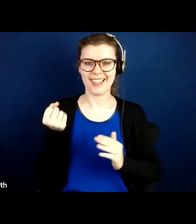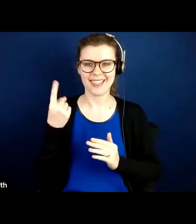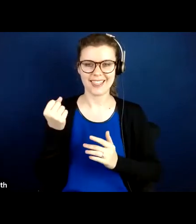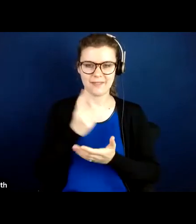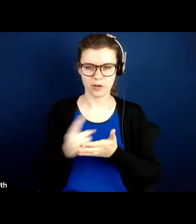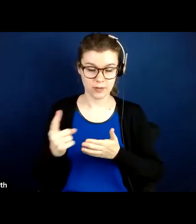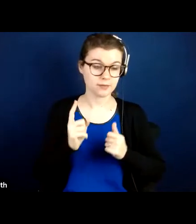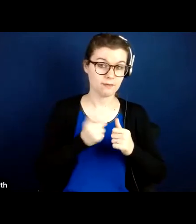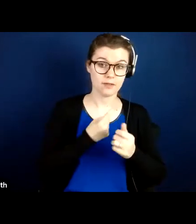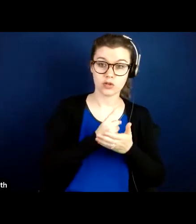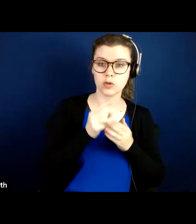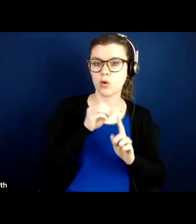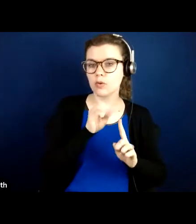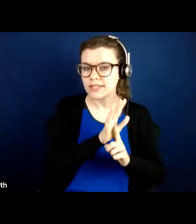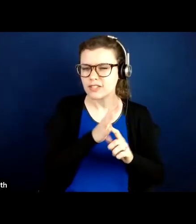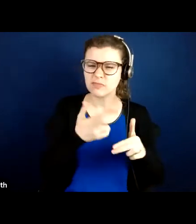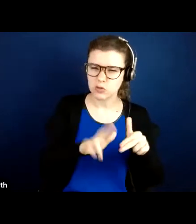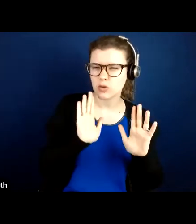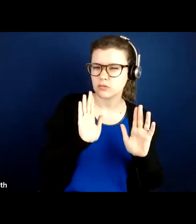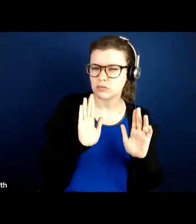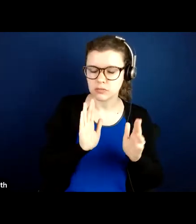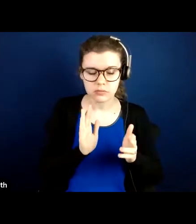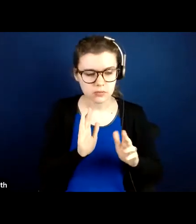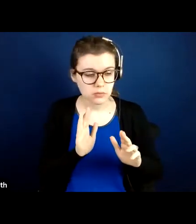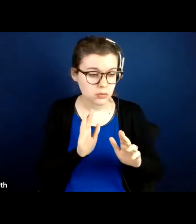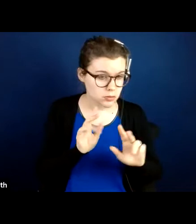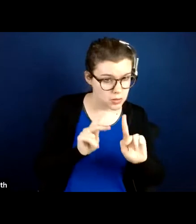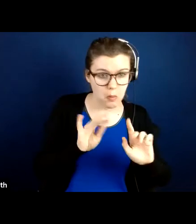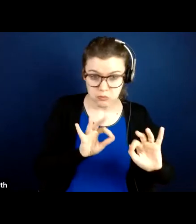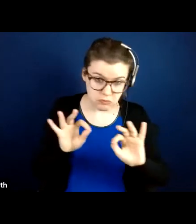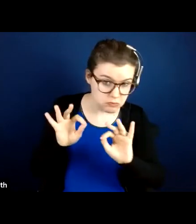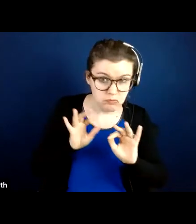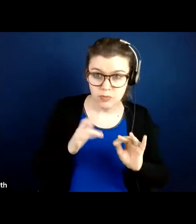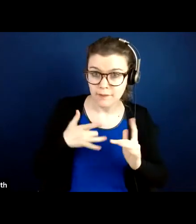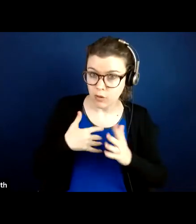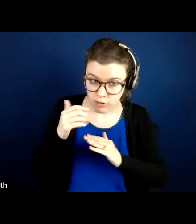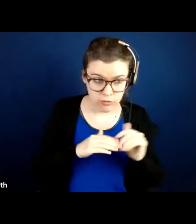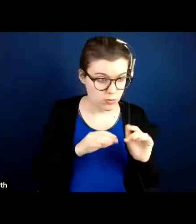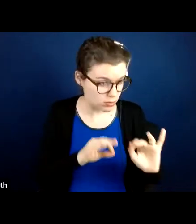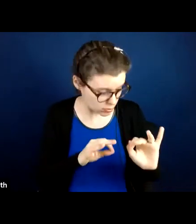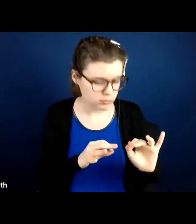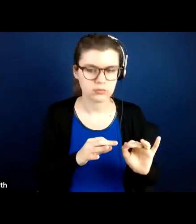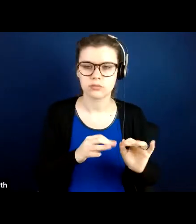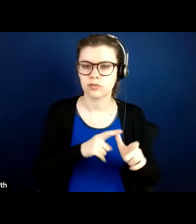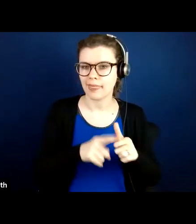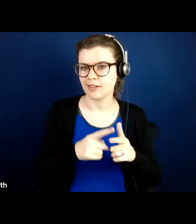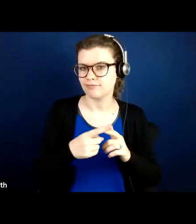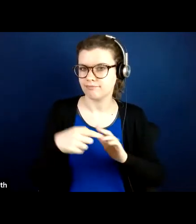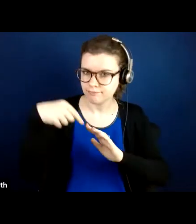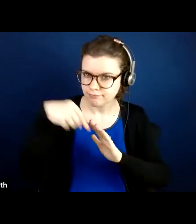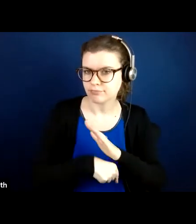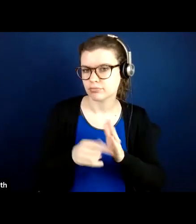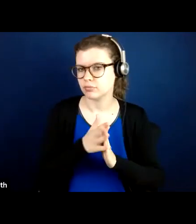orientation that is a little shorter, just helps people get bumps and bumps out of the way before you dig into more of the content.